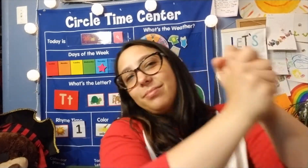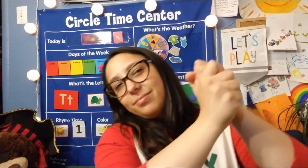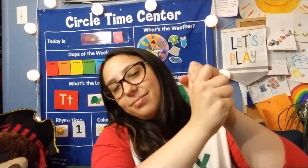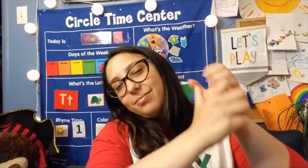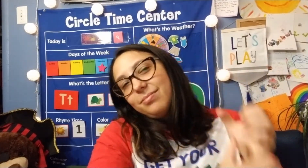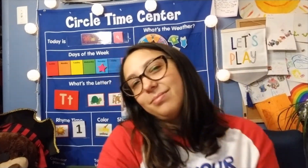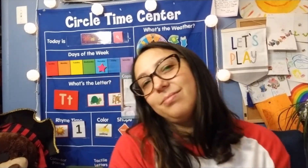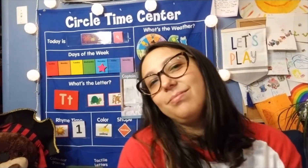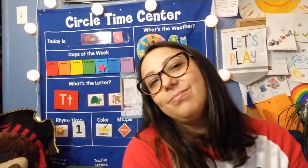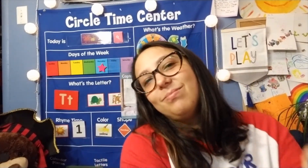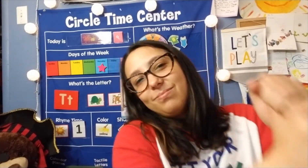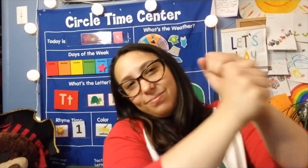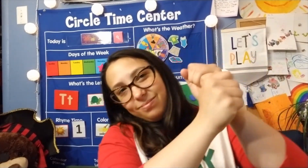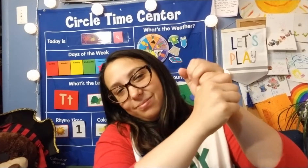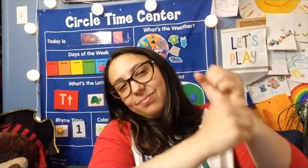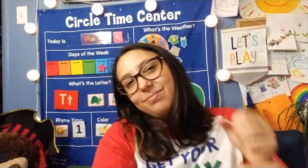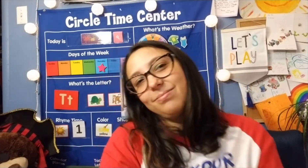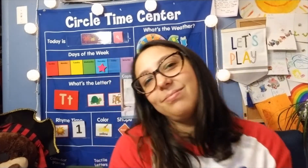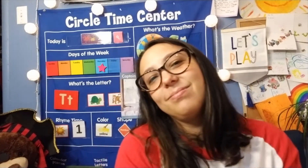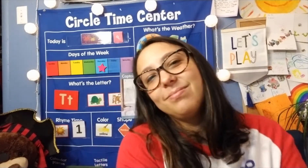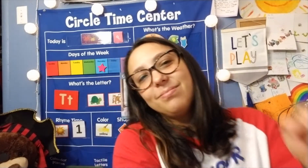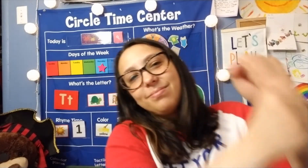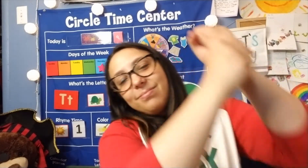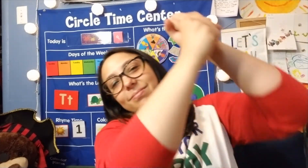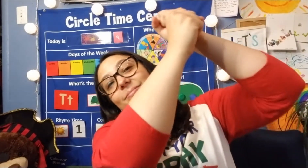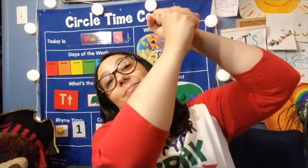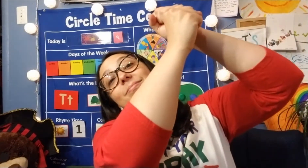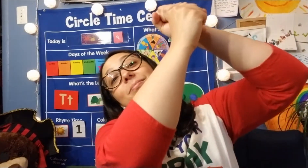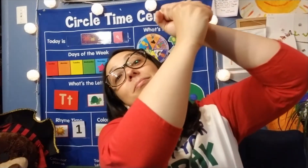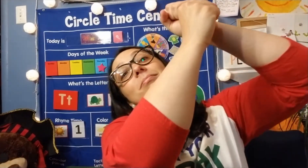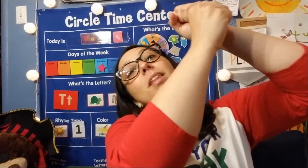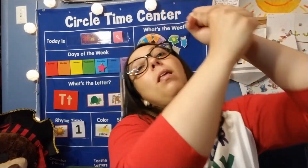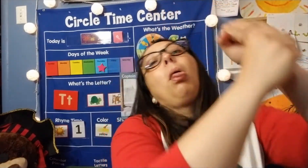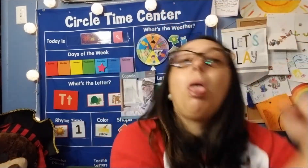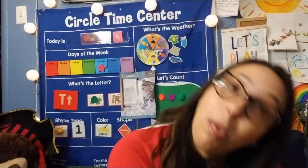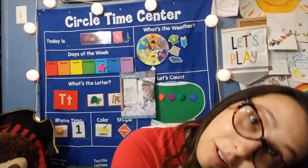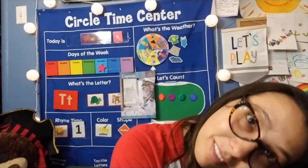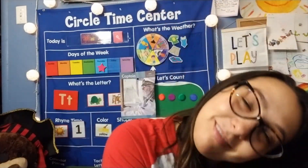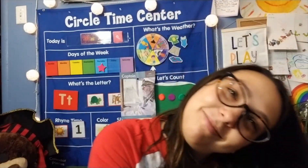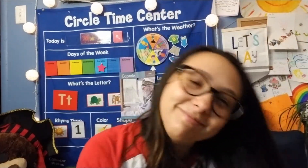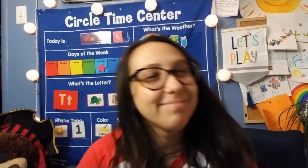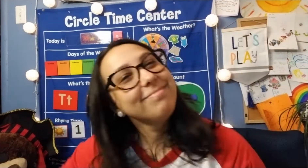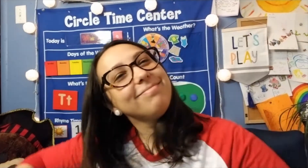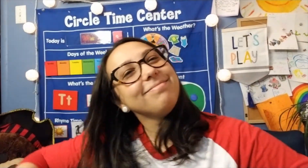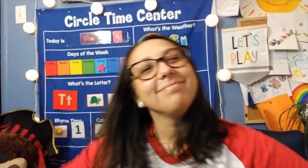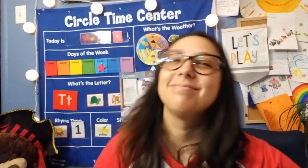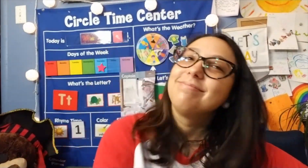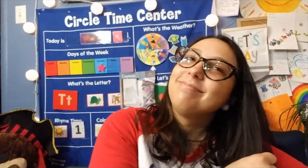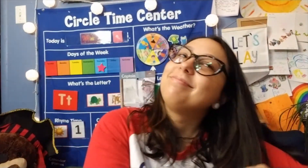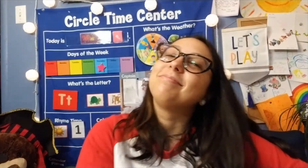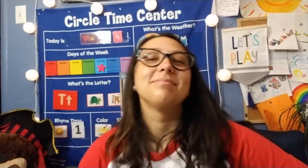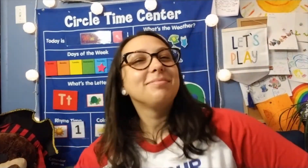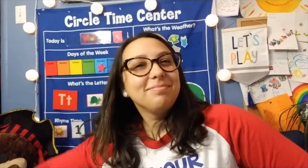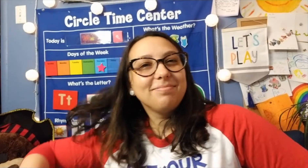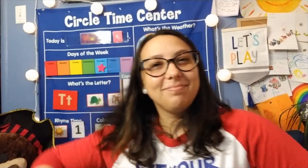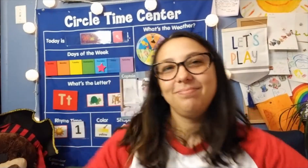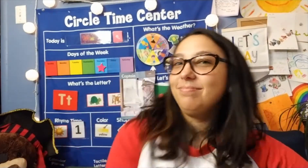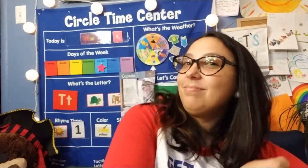the anchor and then drop it down again. I'm the captain of the ship.